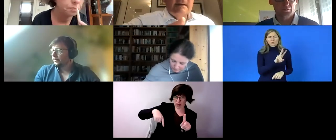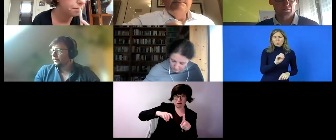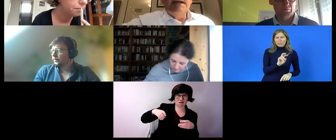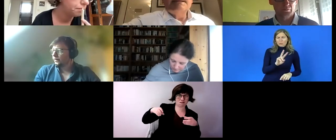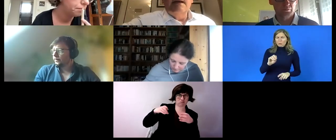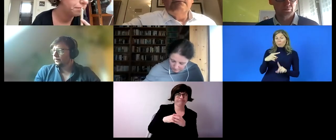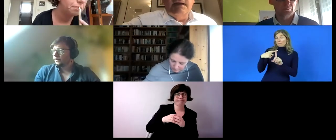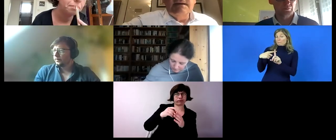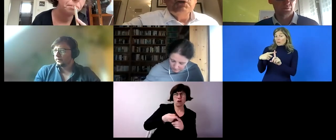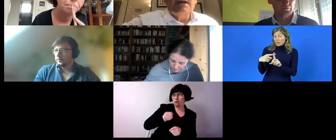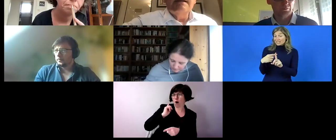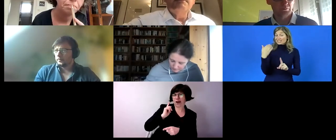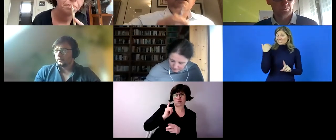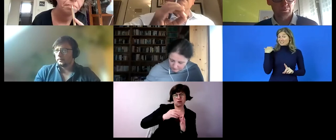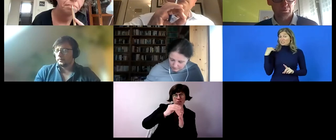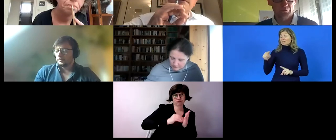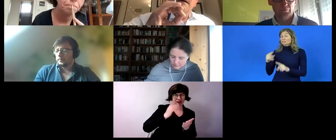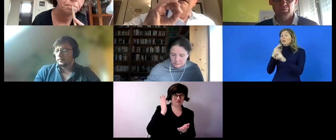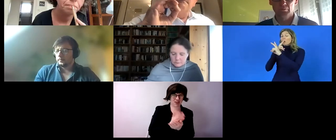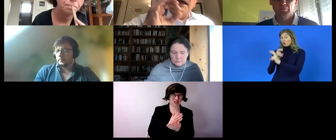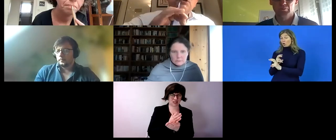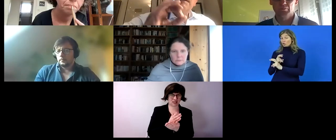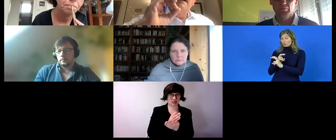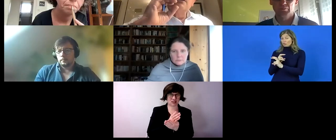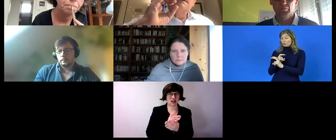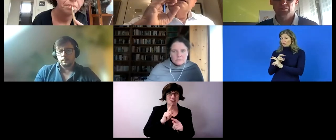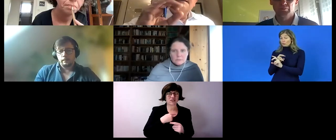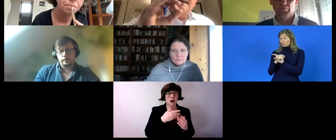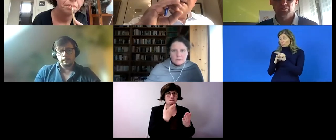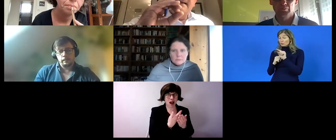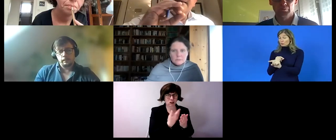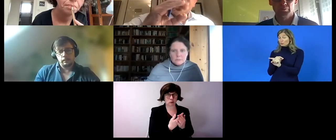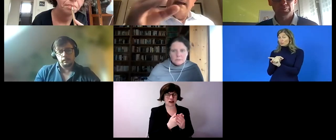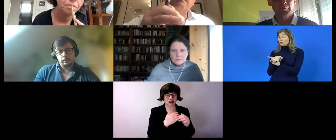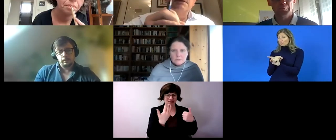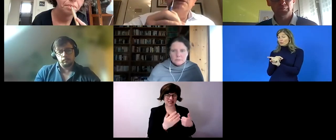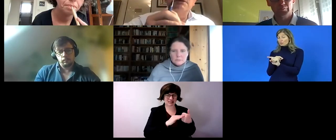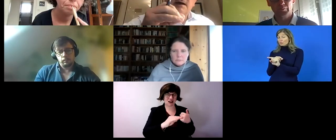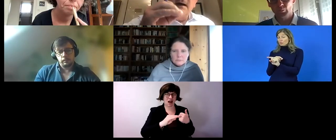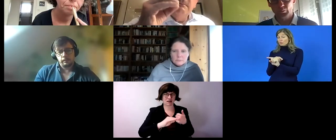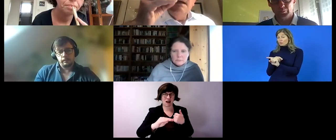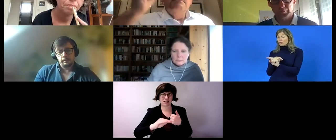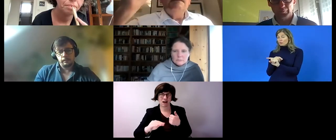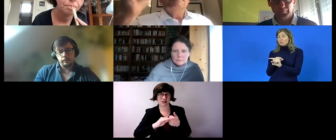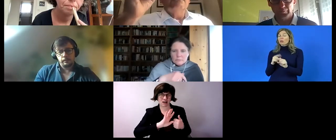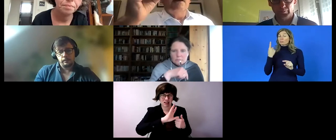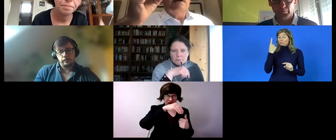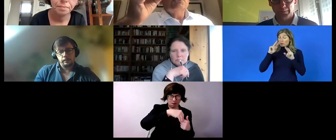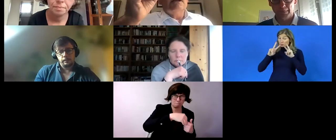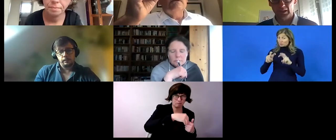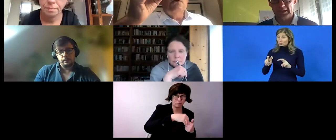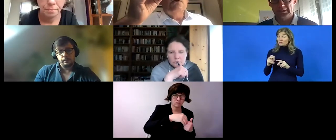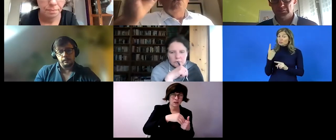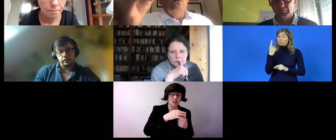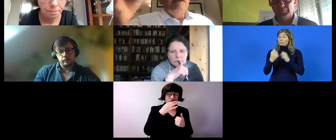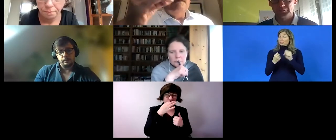was undertaken in austria but we finished that study last year and we